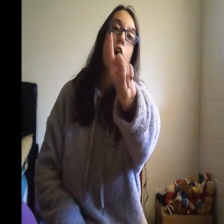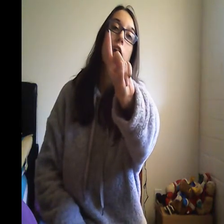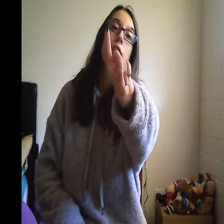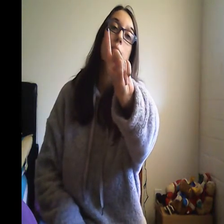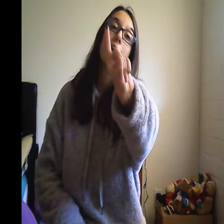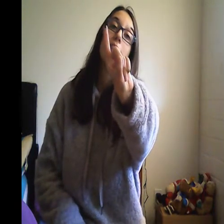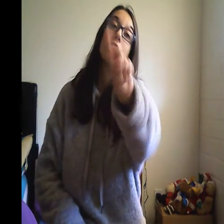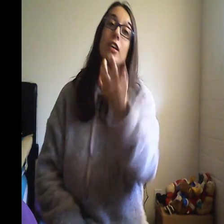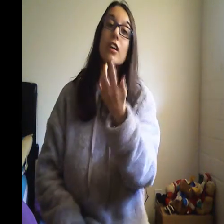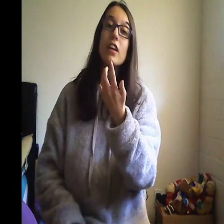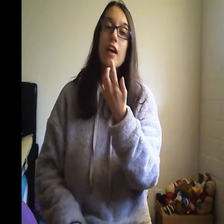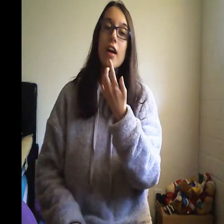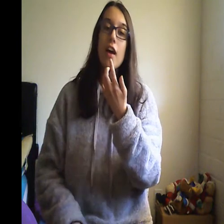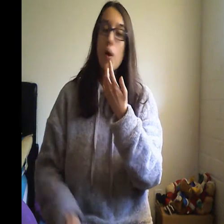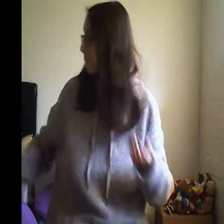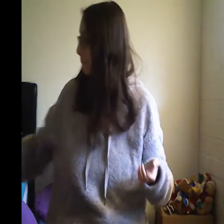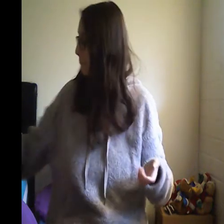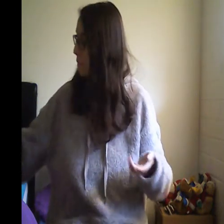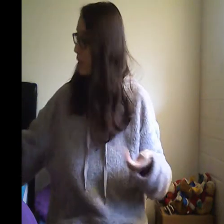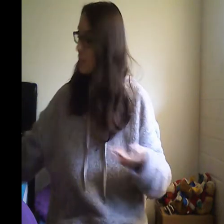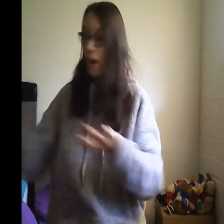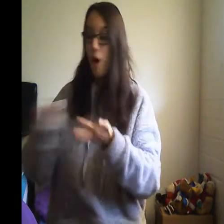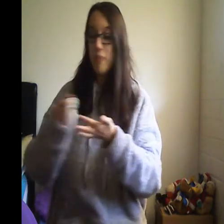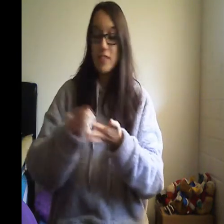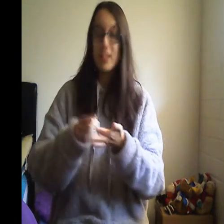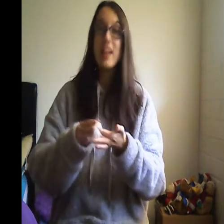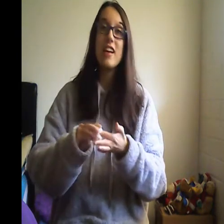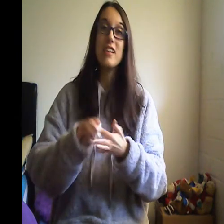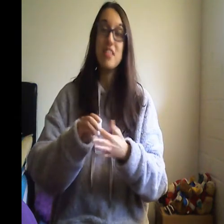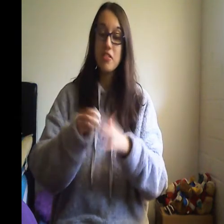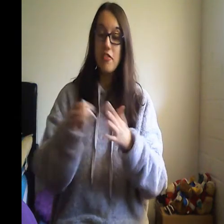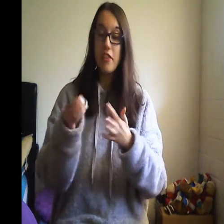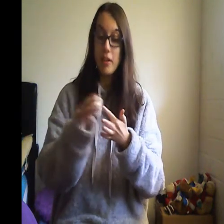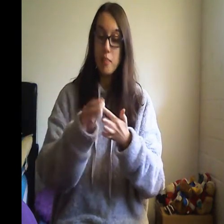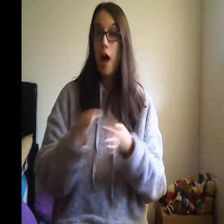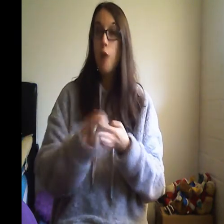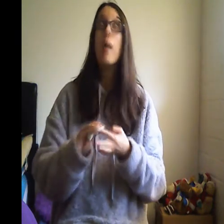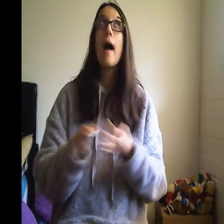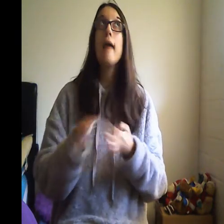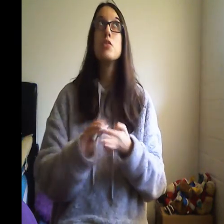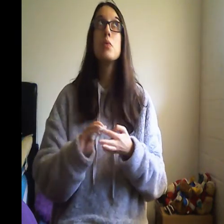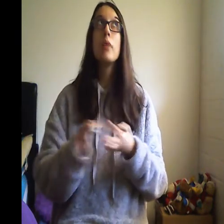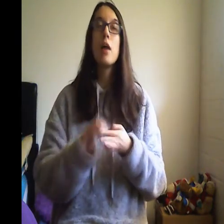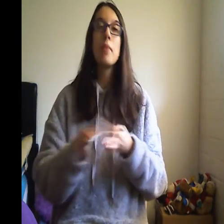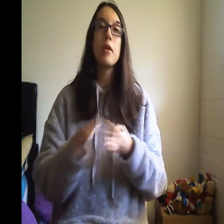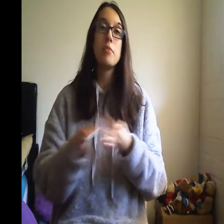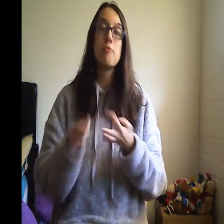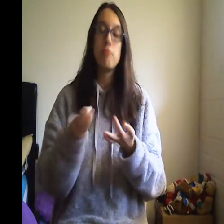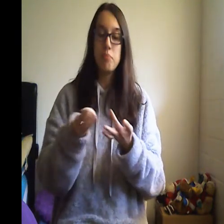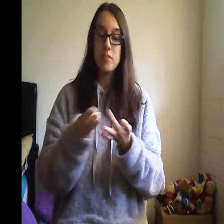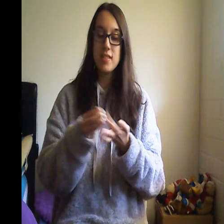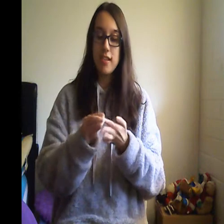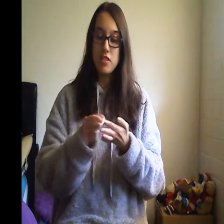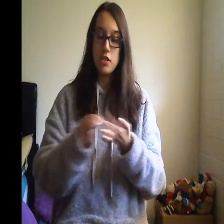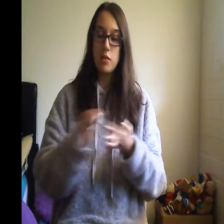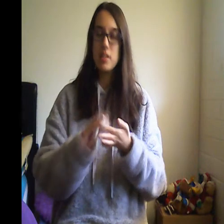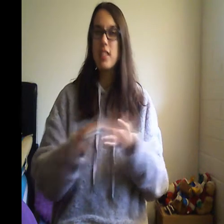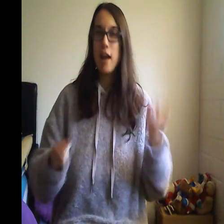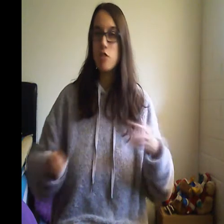finger so obviously it is very black i do like about it besides you know it's natural and it's